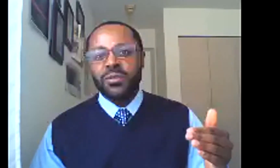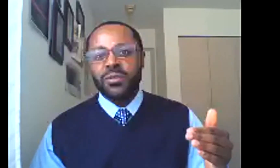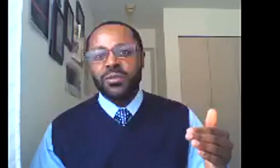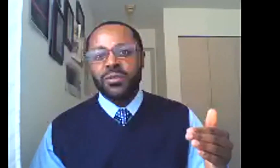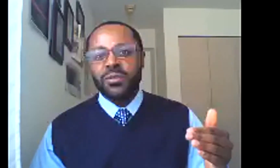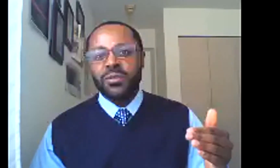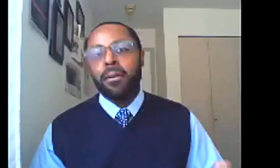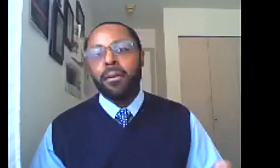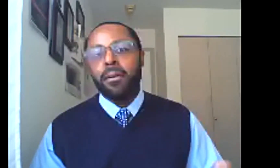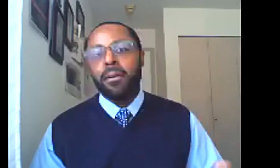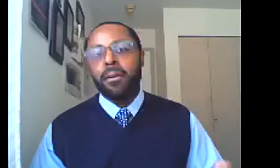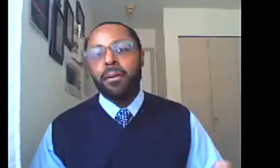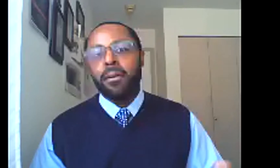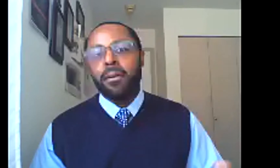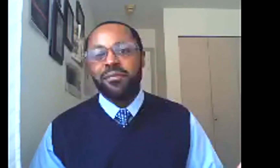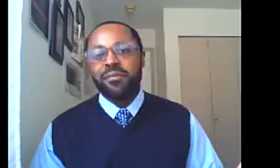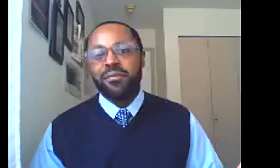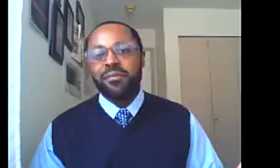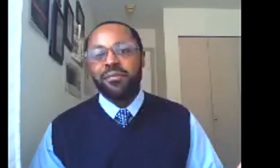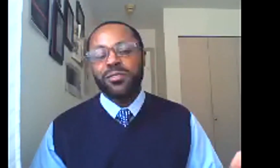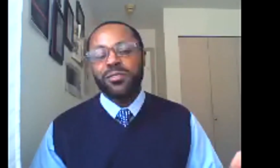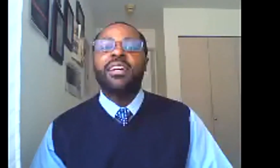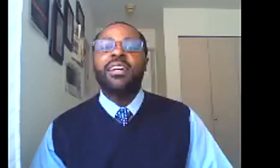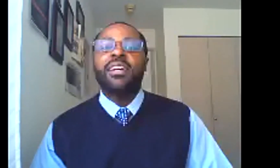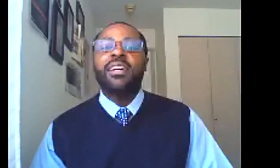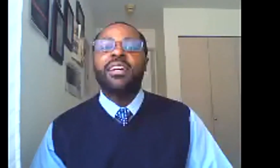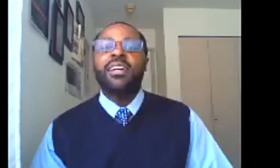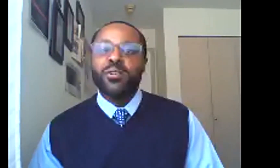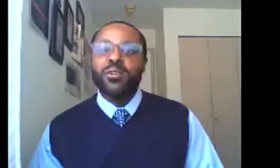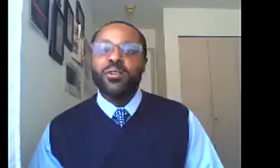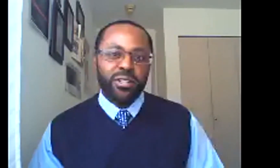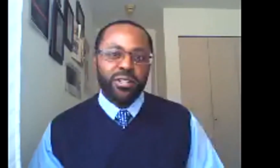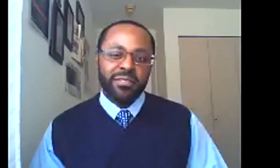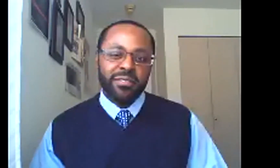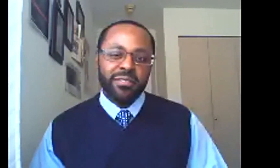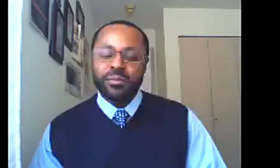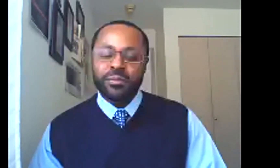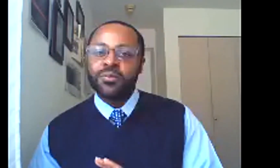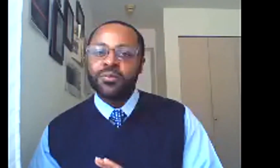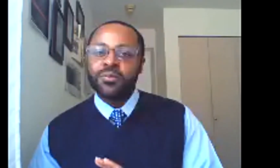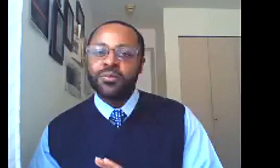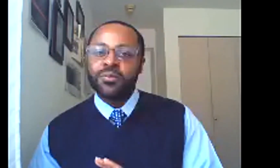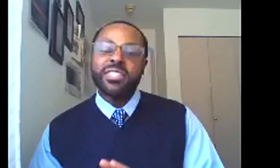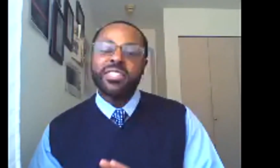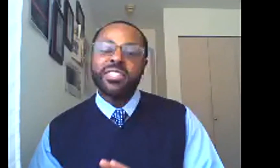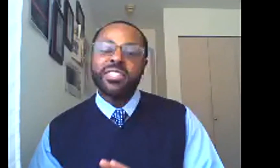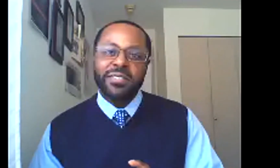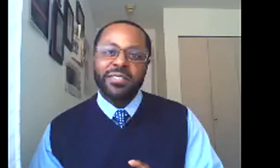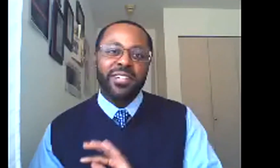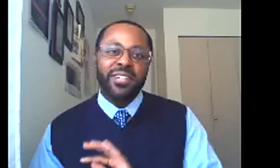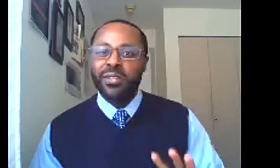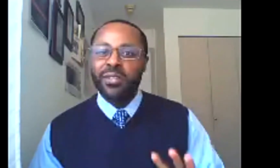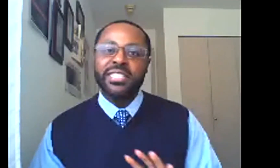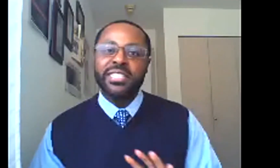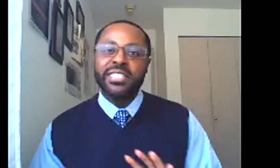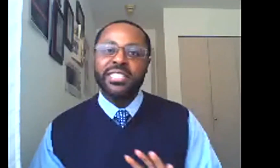that this life doesn't matter. This black man is worthless. And of course that's all garbage. So I want to end with